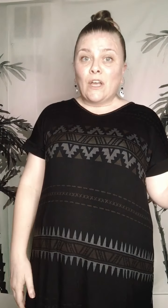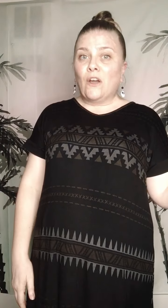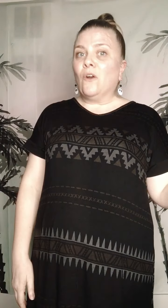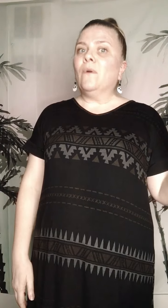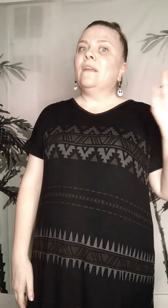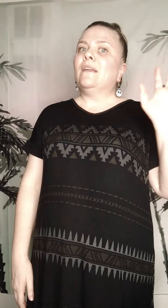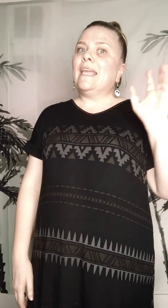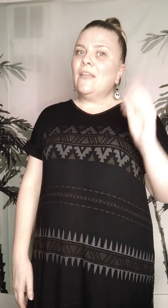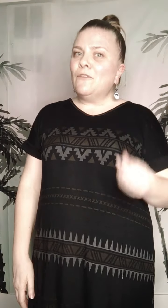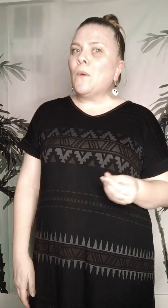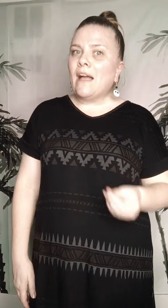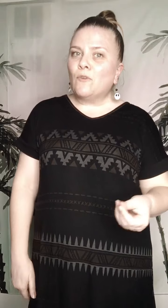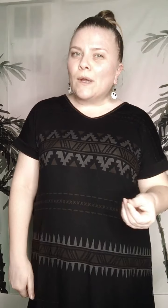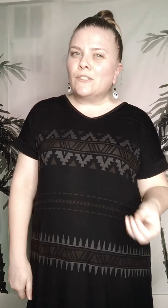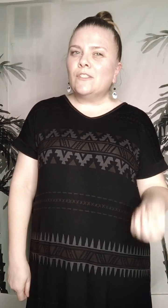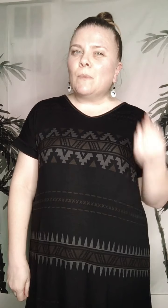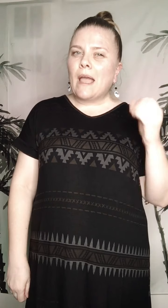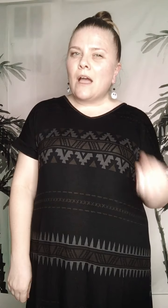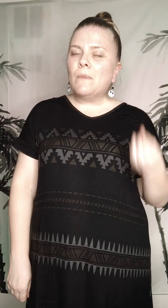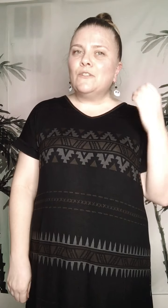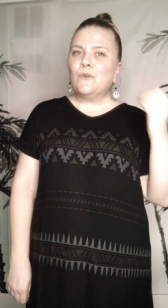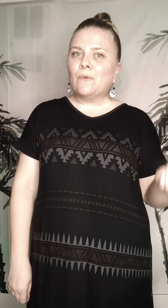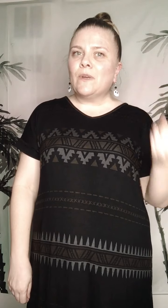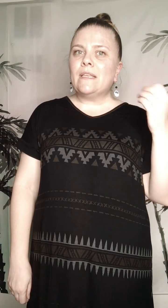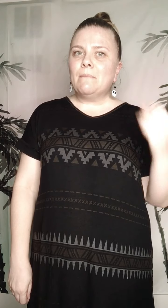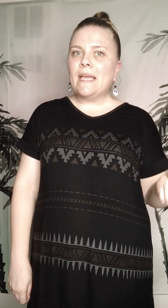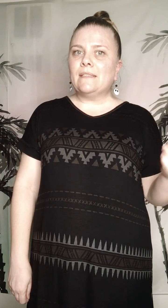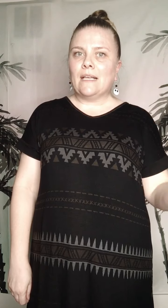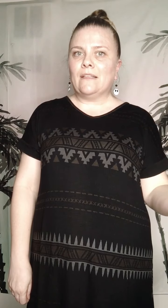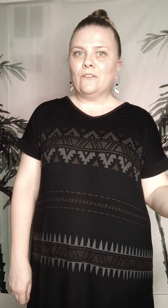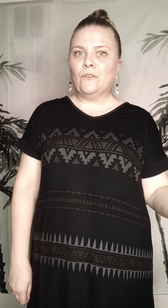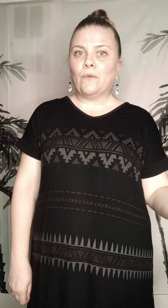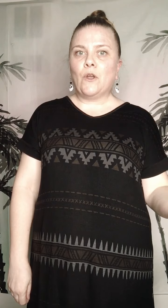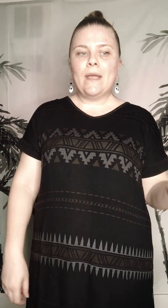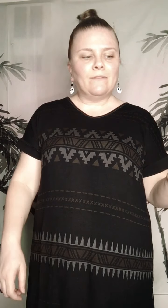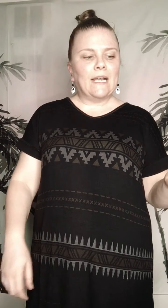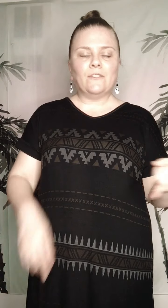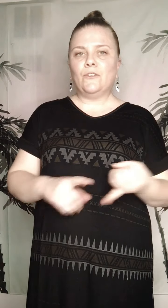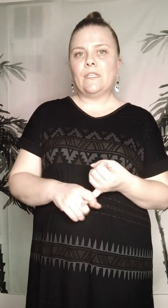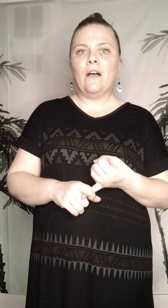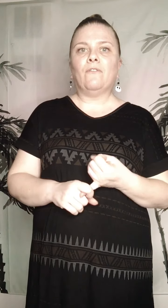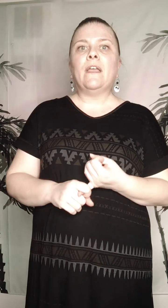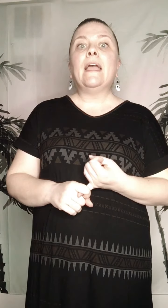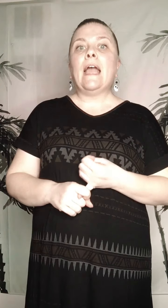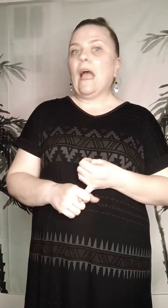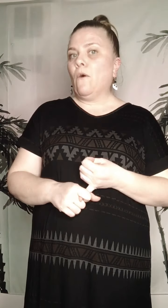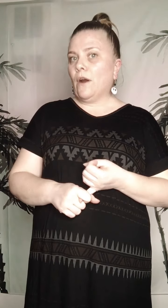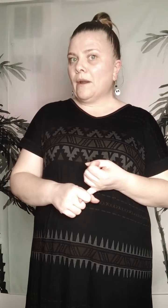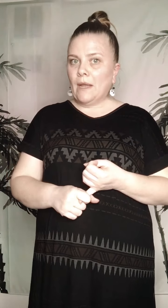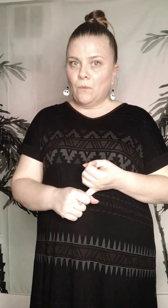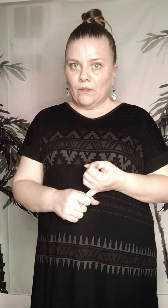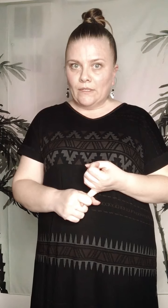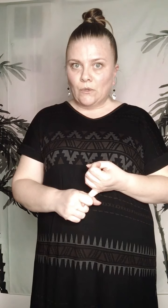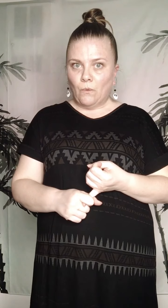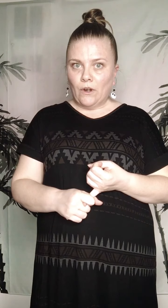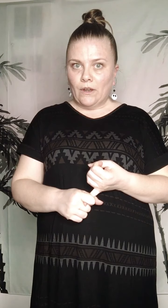So if you have questions about how much you can really make selling LuLaRoe, you have to ask yourself, how hard am I willing to work?